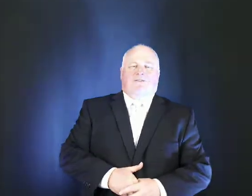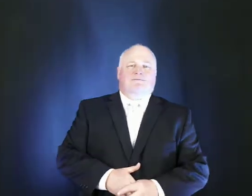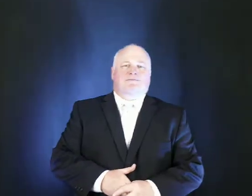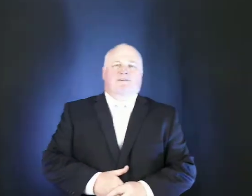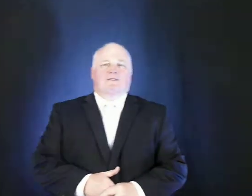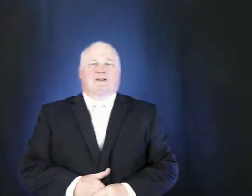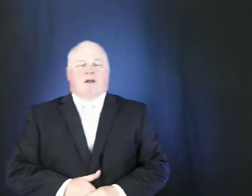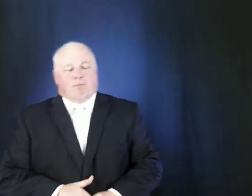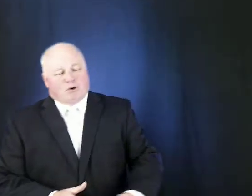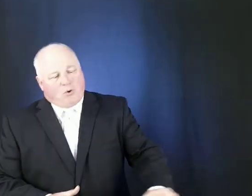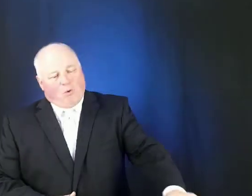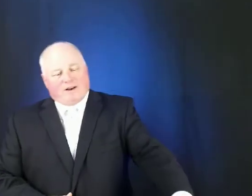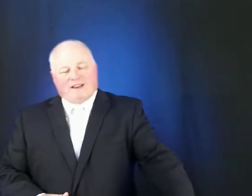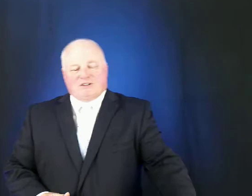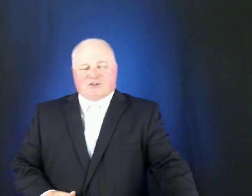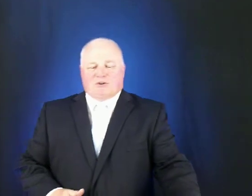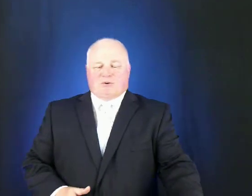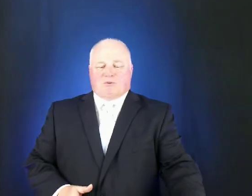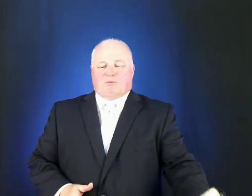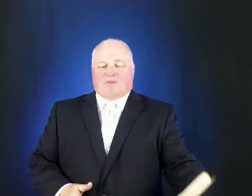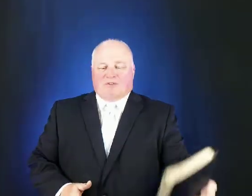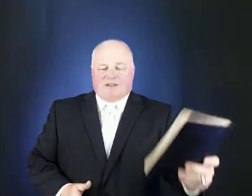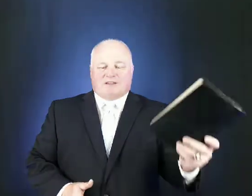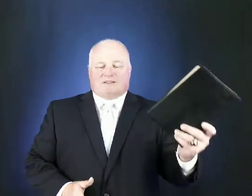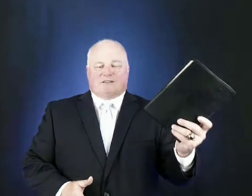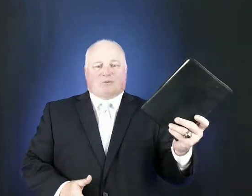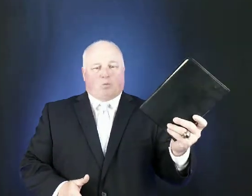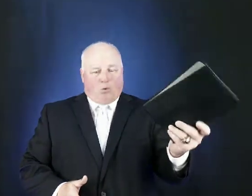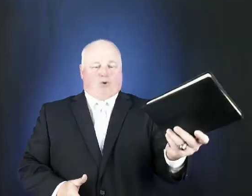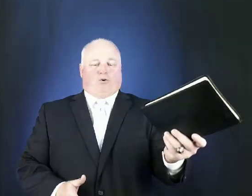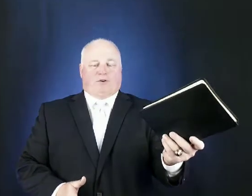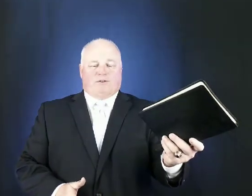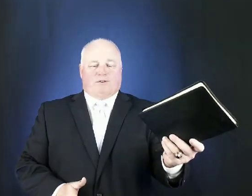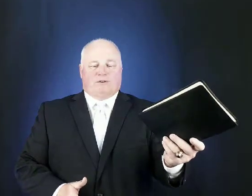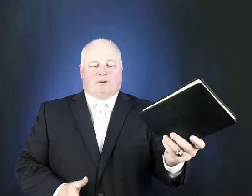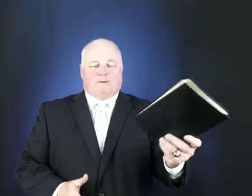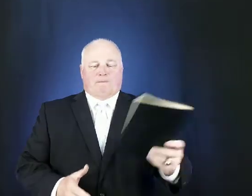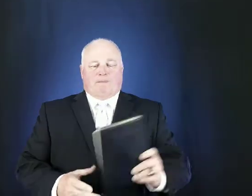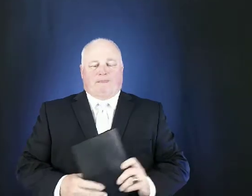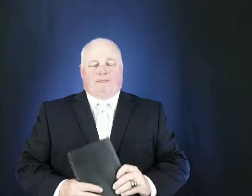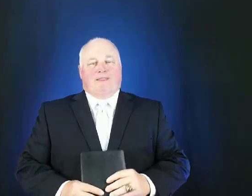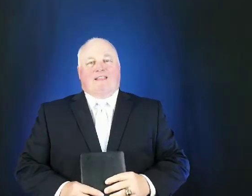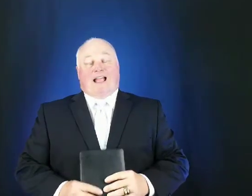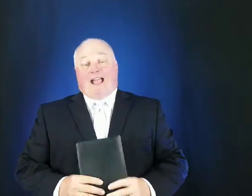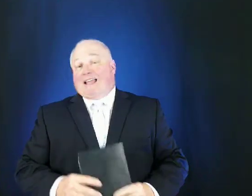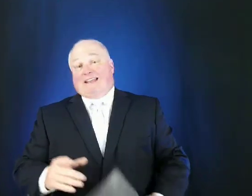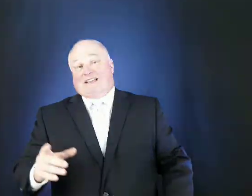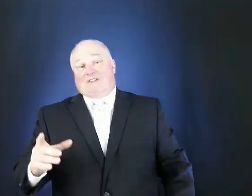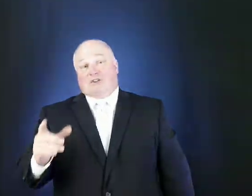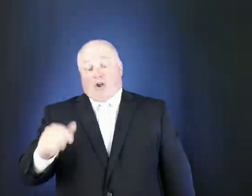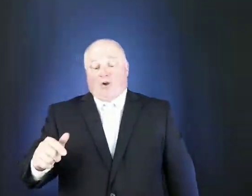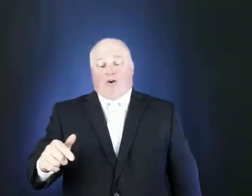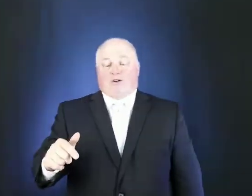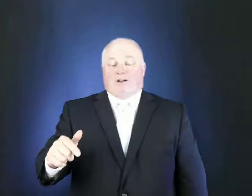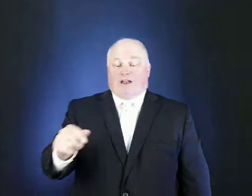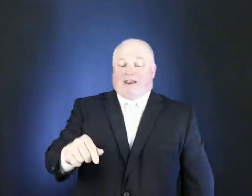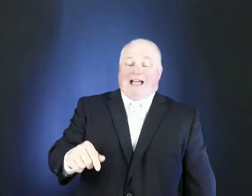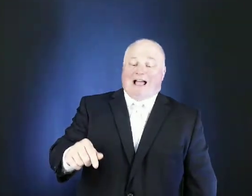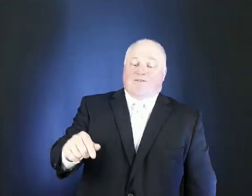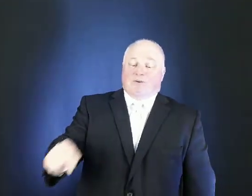but according to this word aliens are alive and